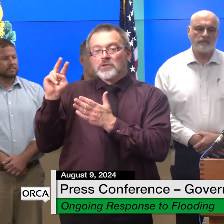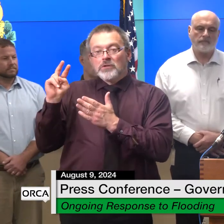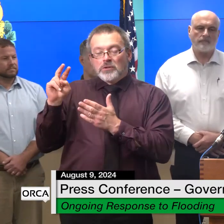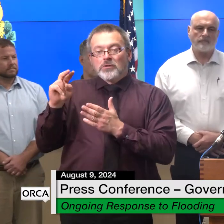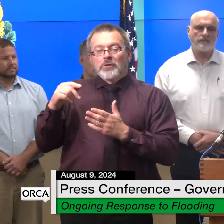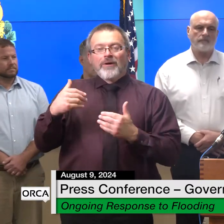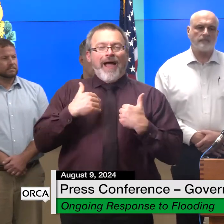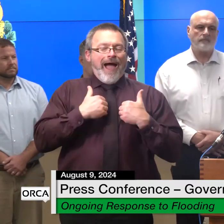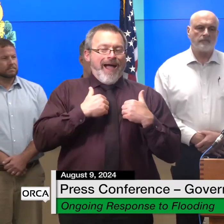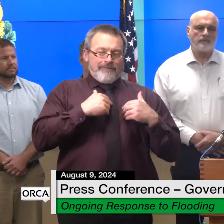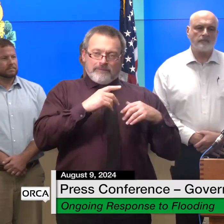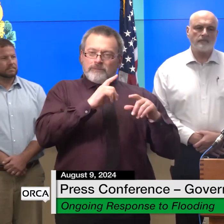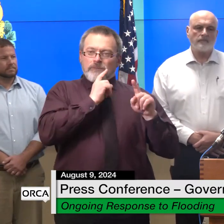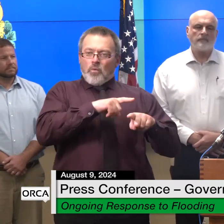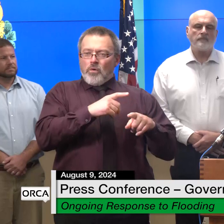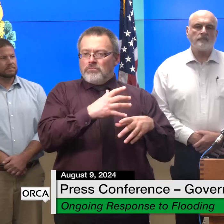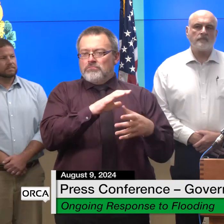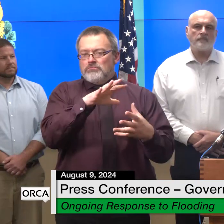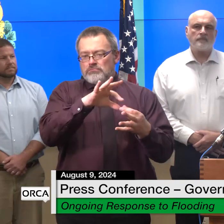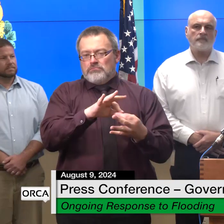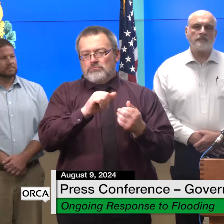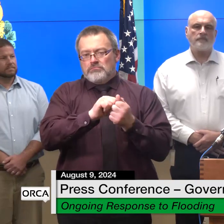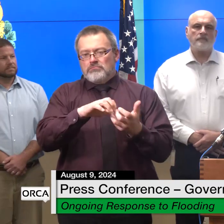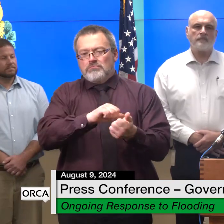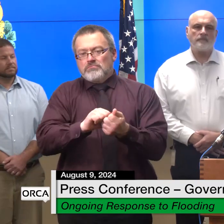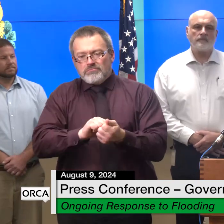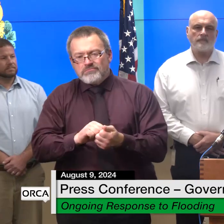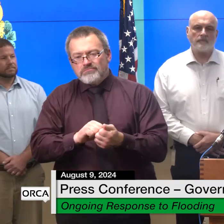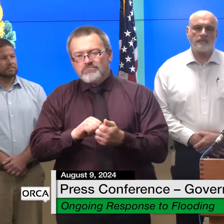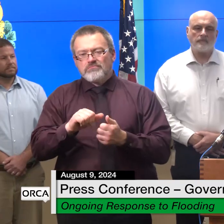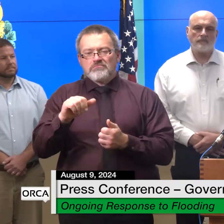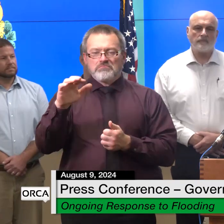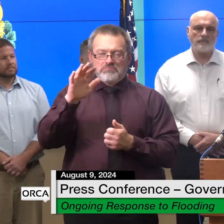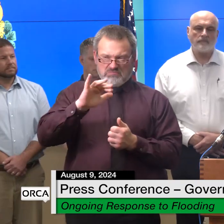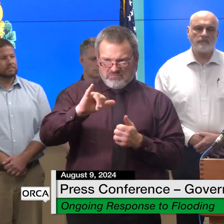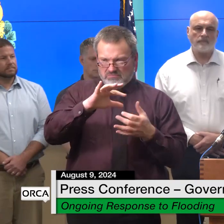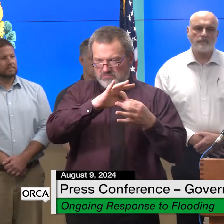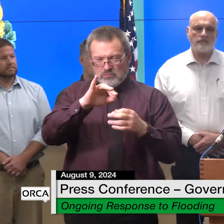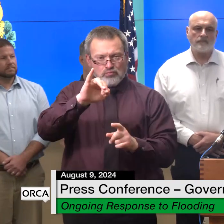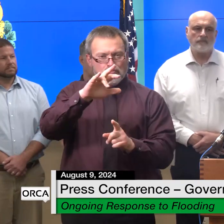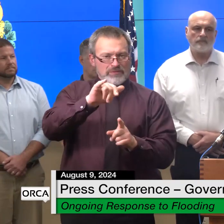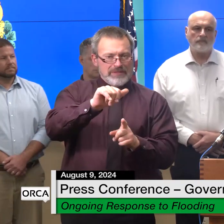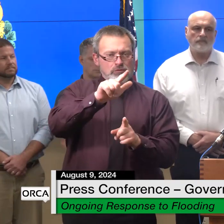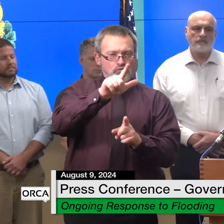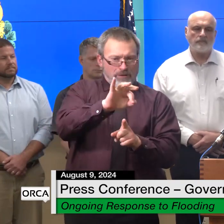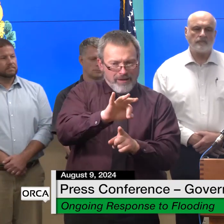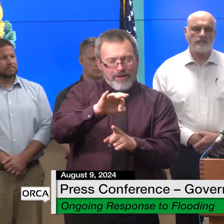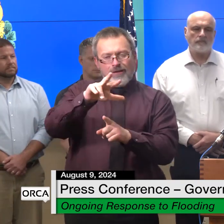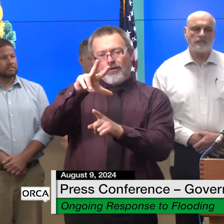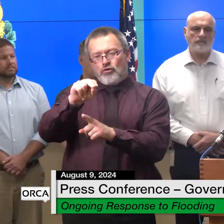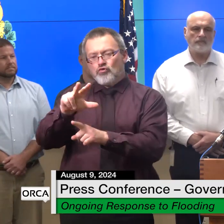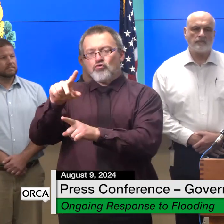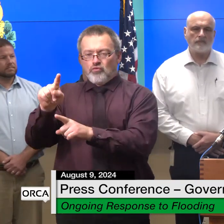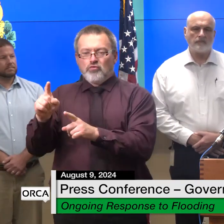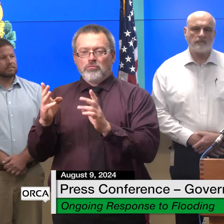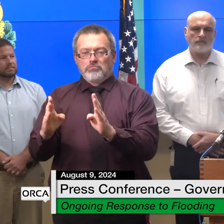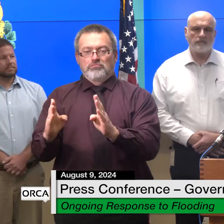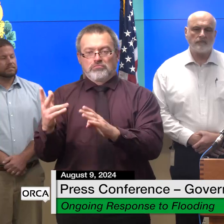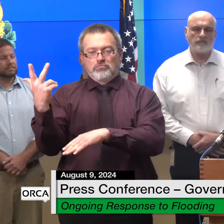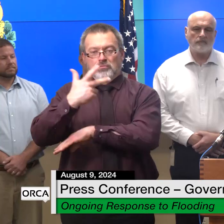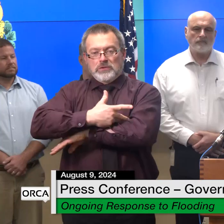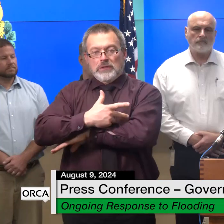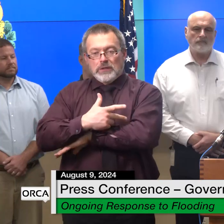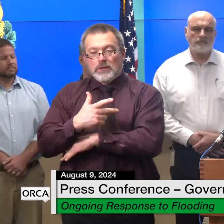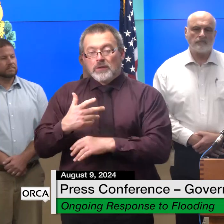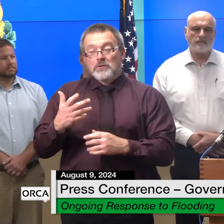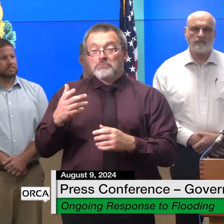events of july 29th through the 31st this is a reminder that even if you fixed your own damage or